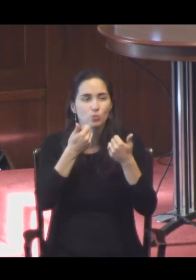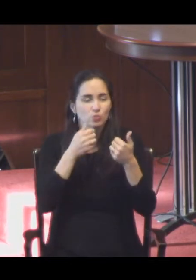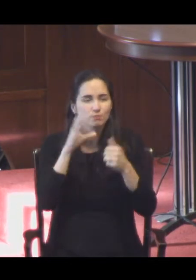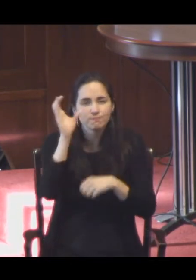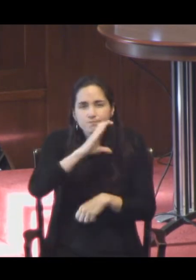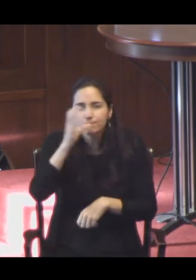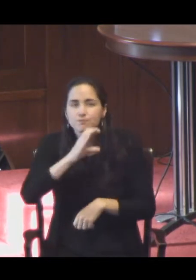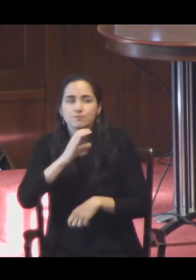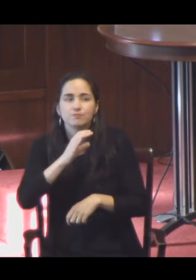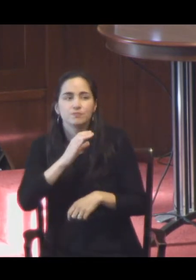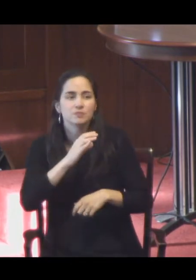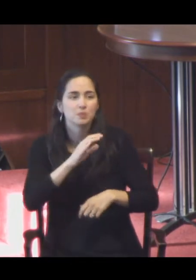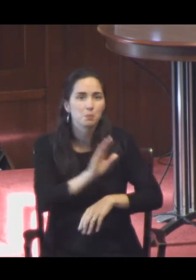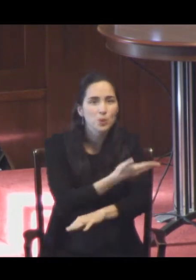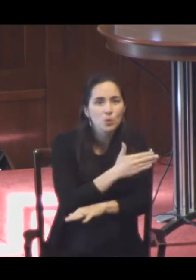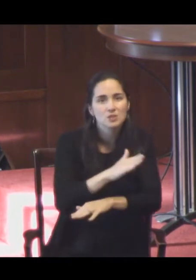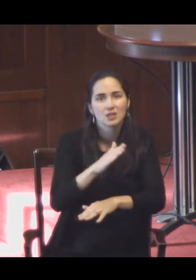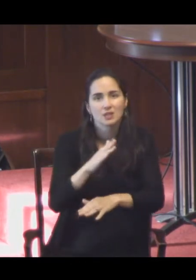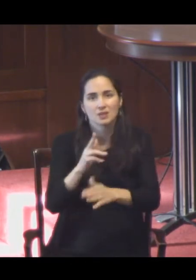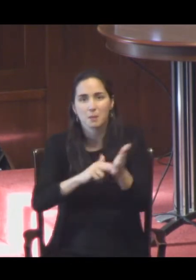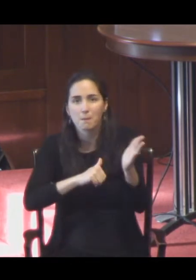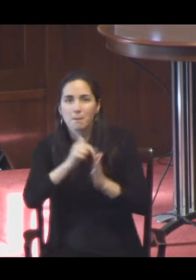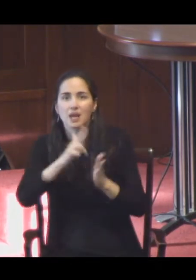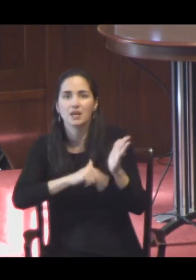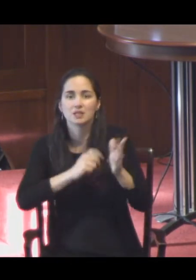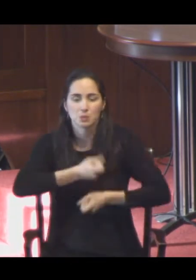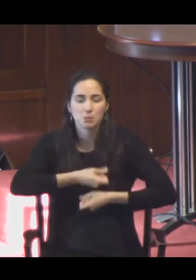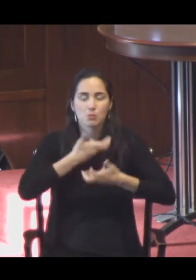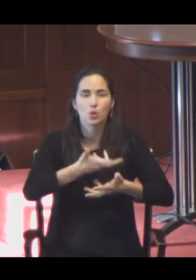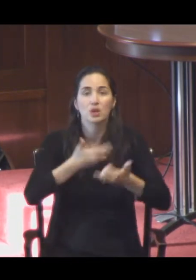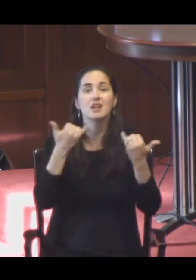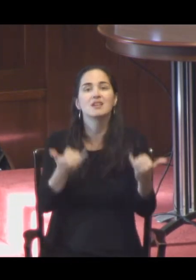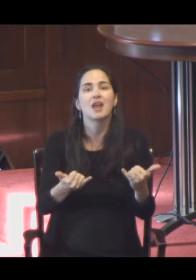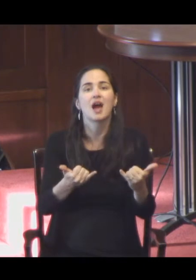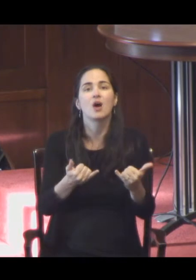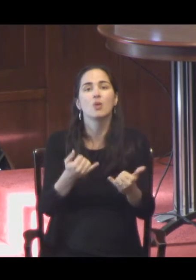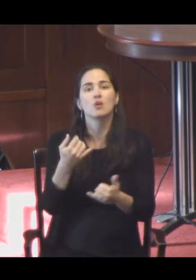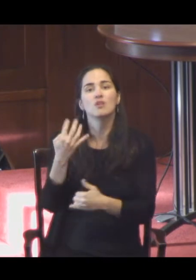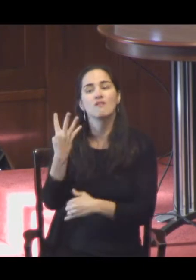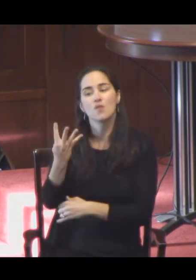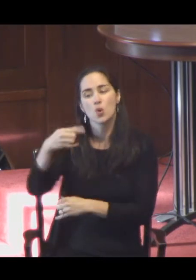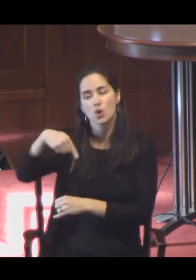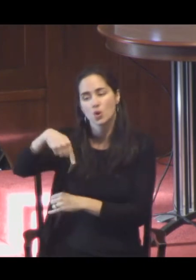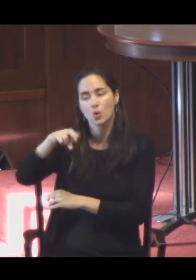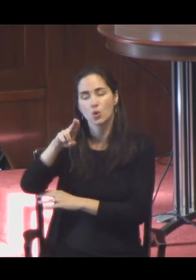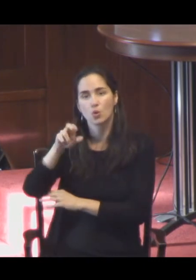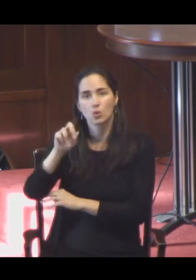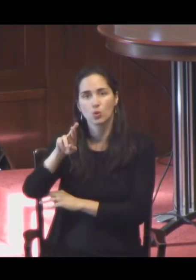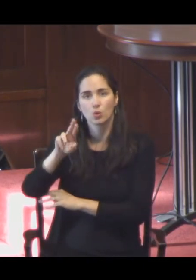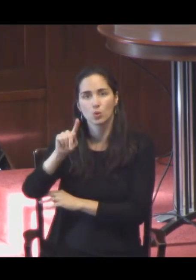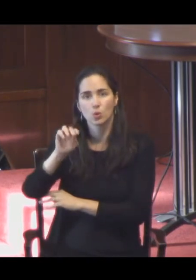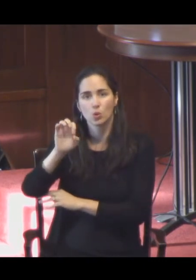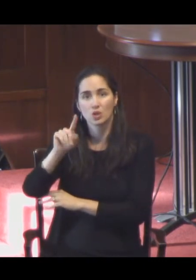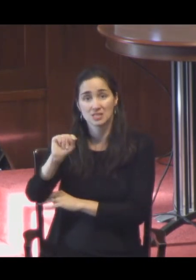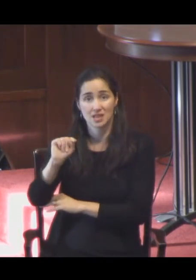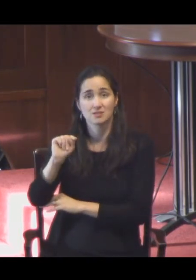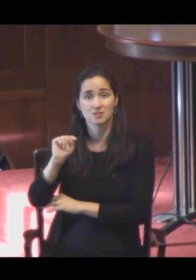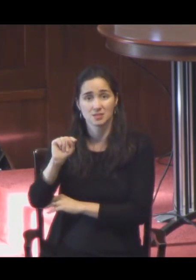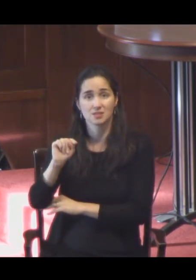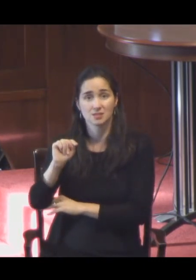And I'm going to recite a little bit from T.S. Eliot's poem, Four Quartets, right now, and then I'll try to unpack it a bit. It's pretty dense with imagery, but just let the images